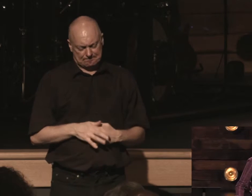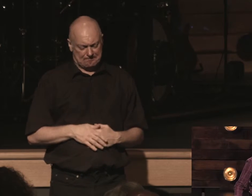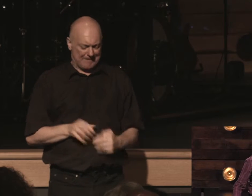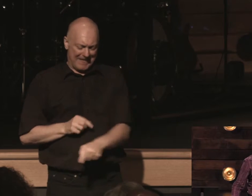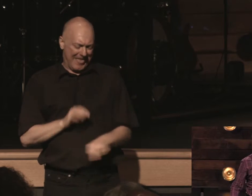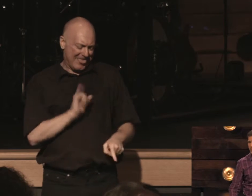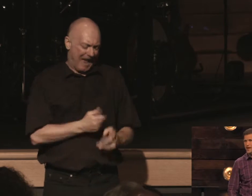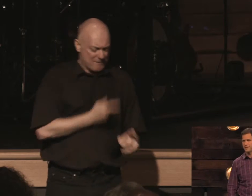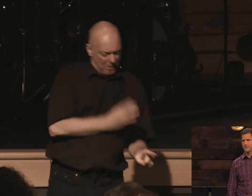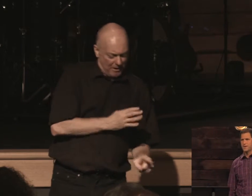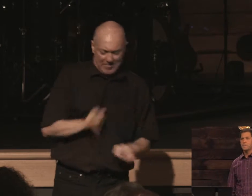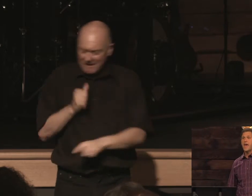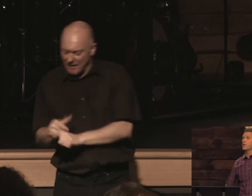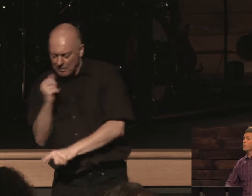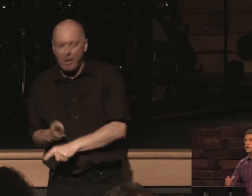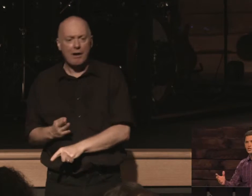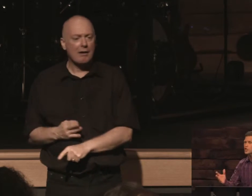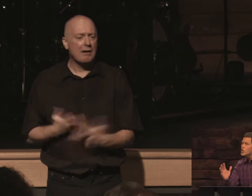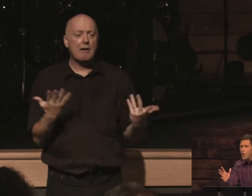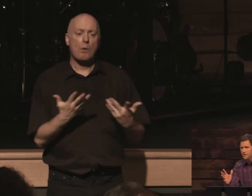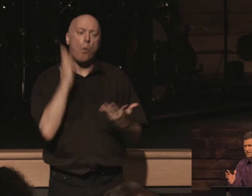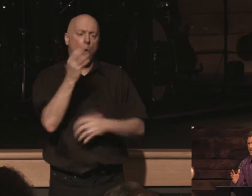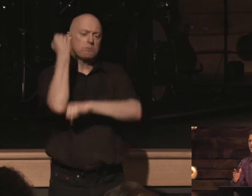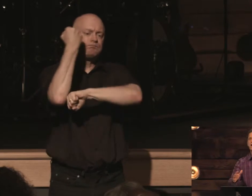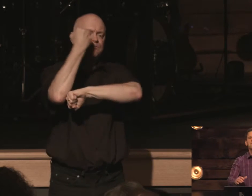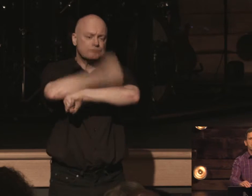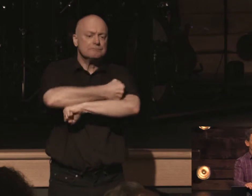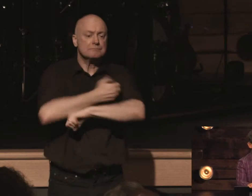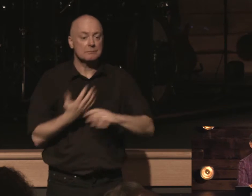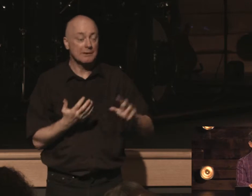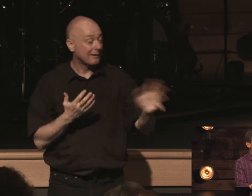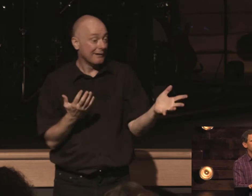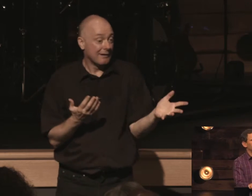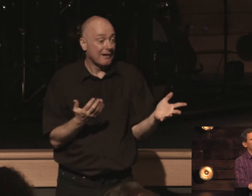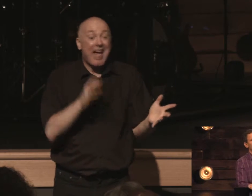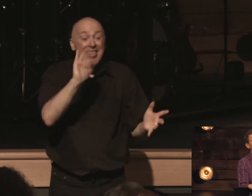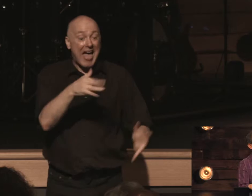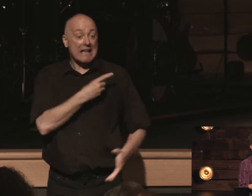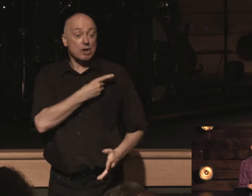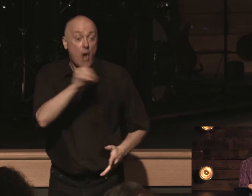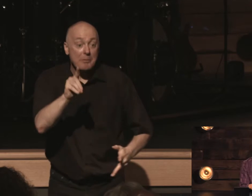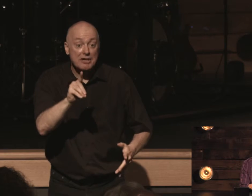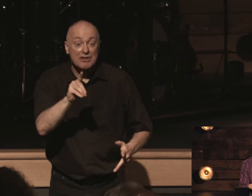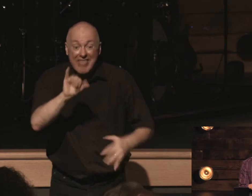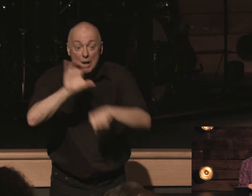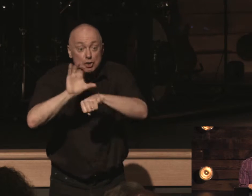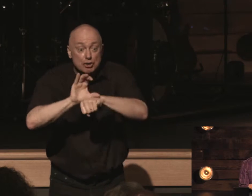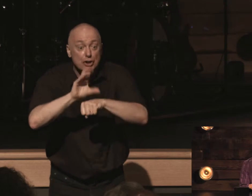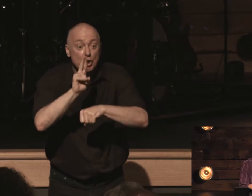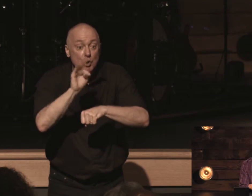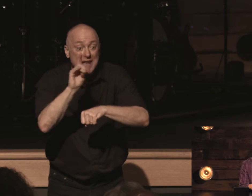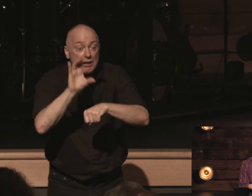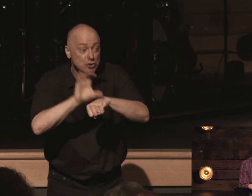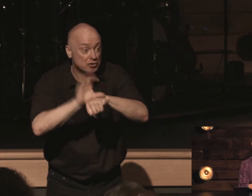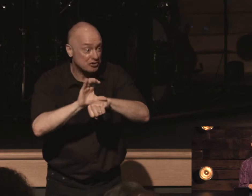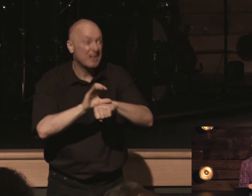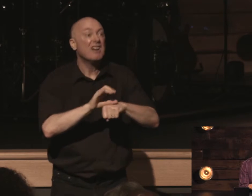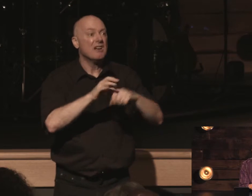this are in play and wouldn't you know it then this domination is crumbling at every level and has no